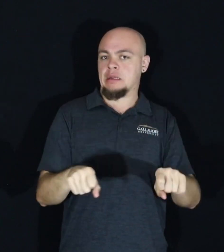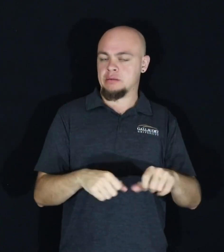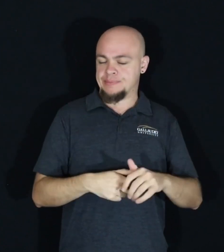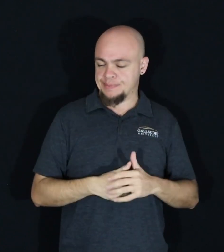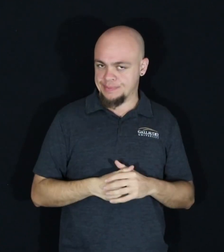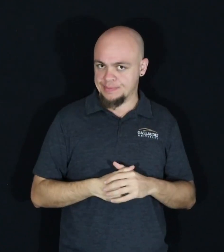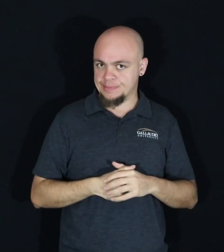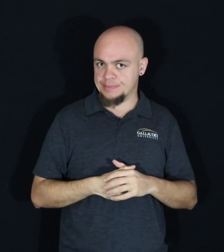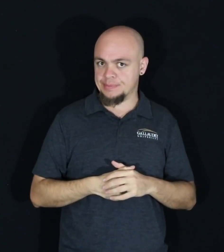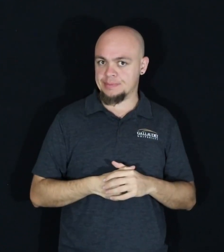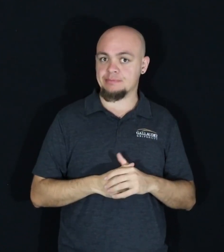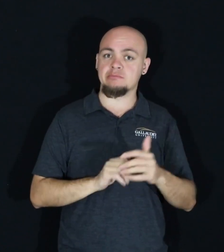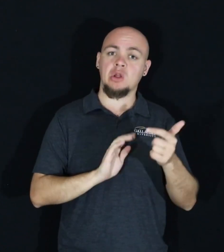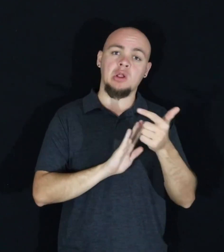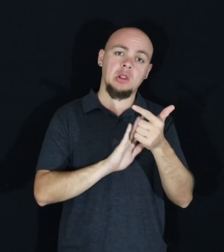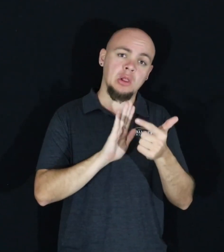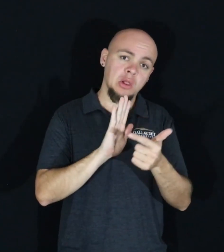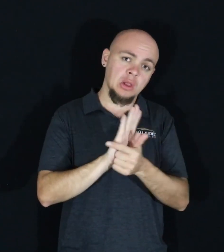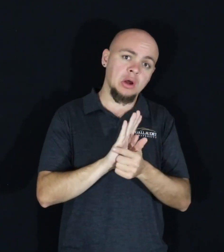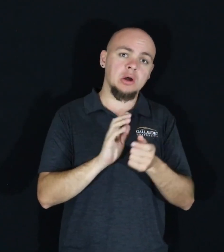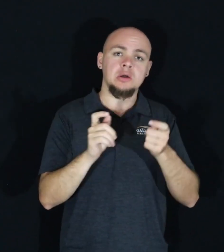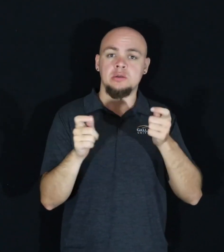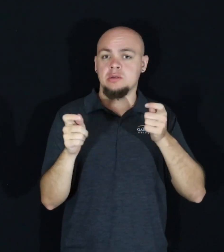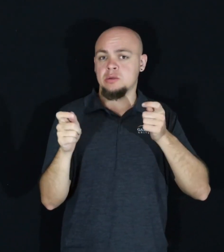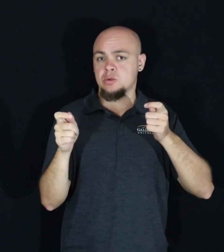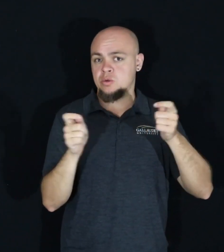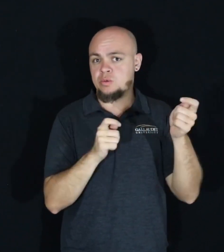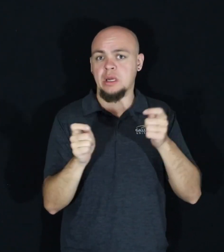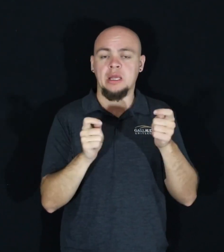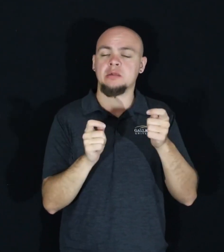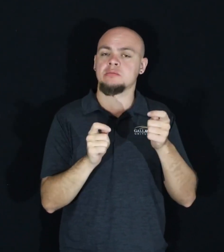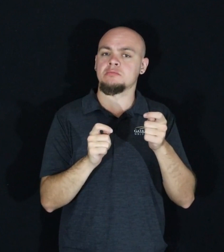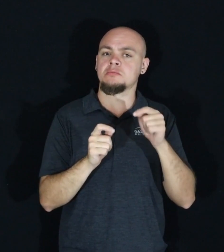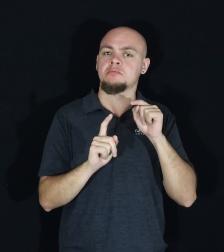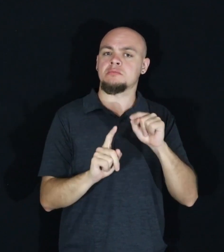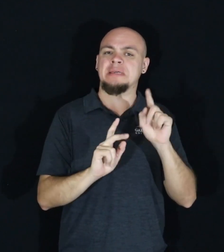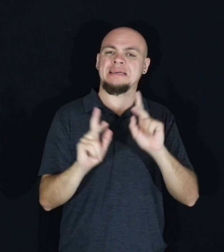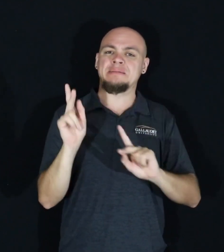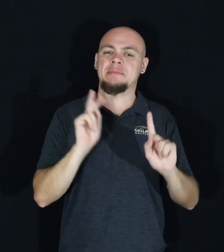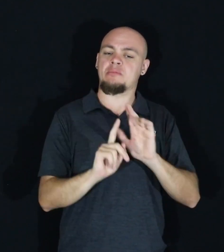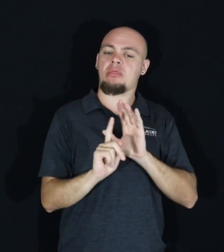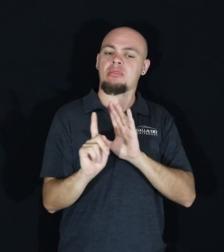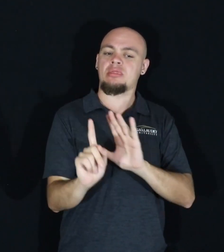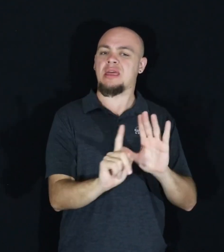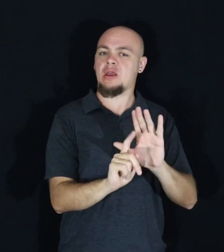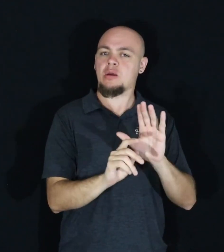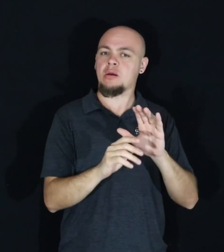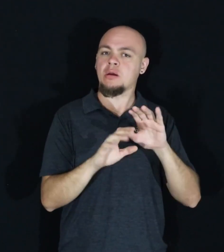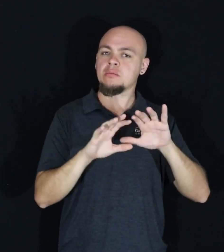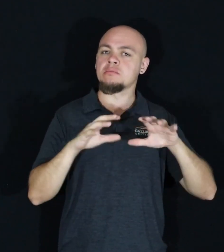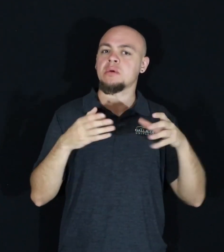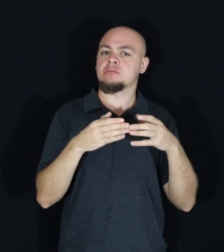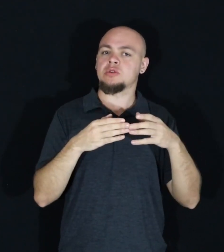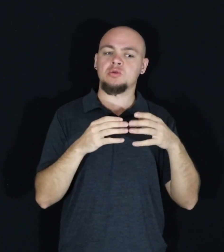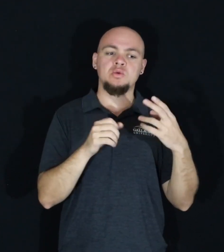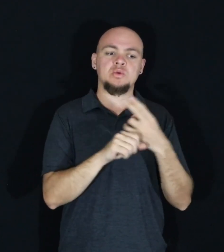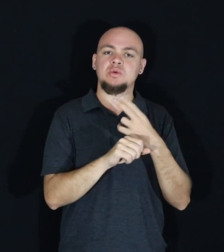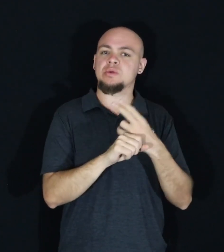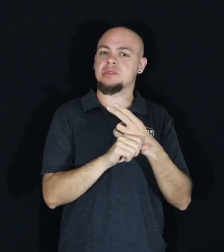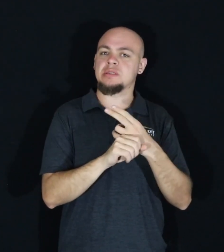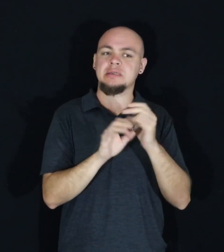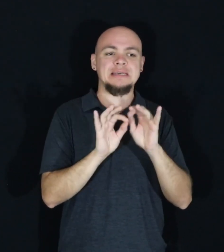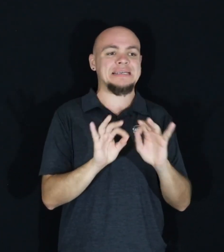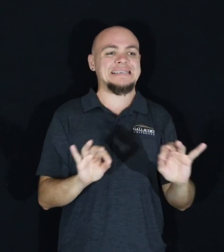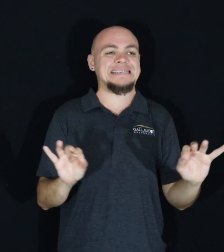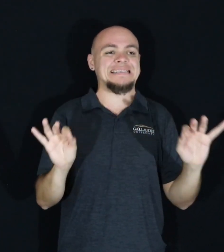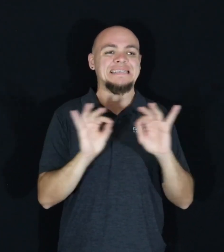There are laws and regulations that protect populations of people based on key identifying factors that they can